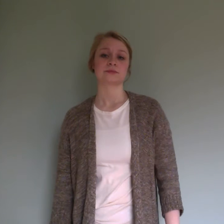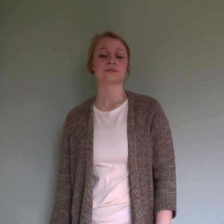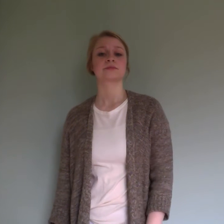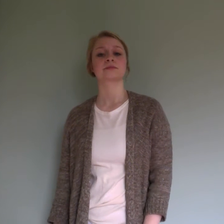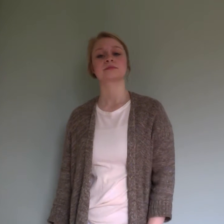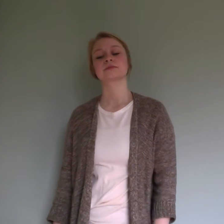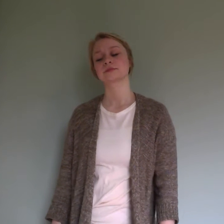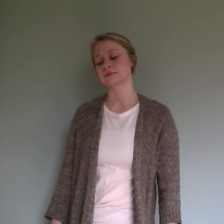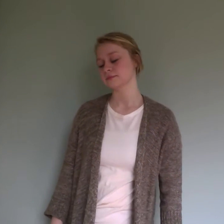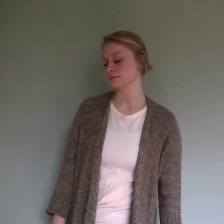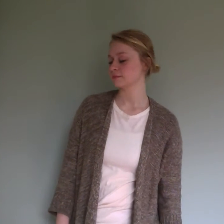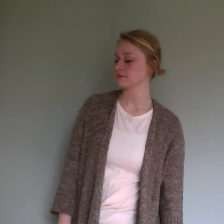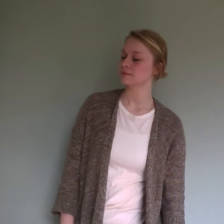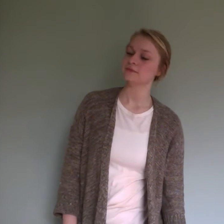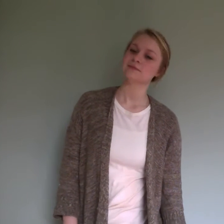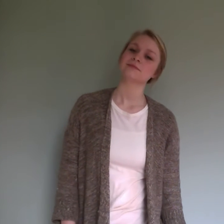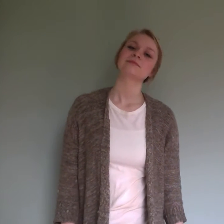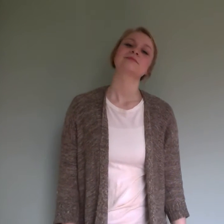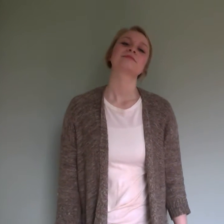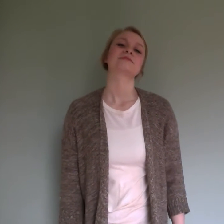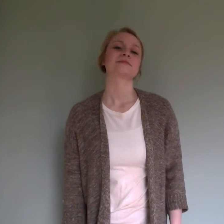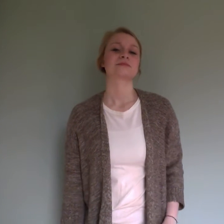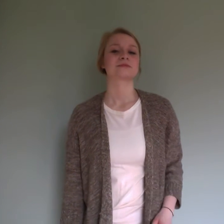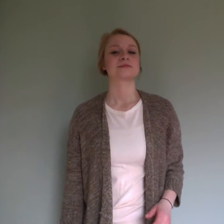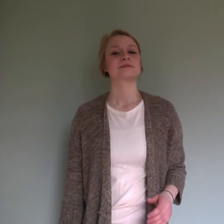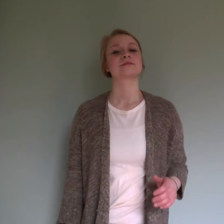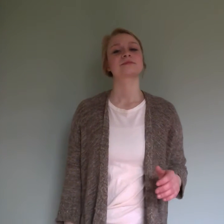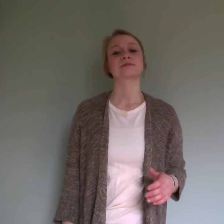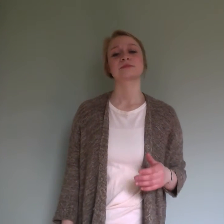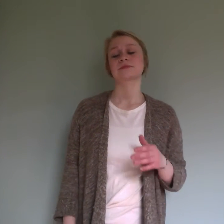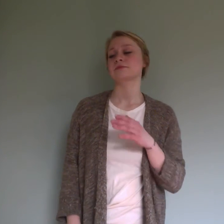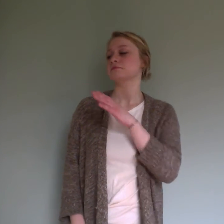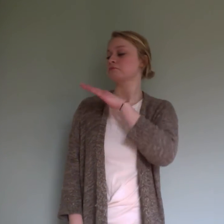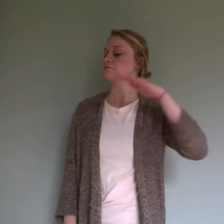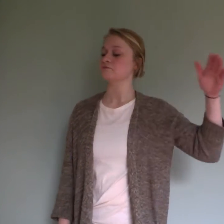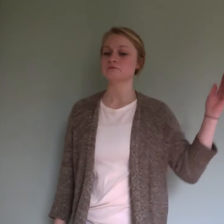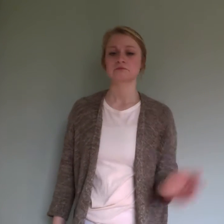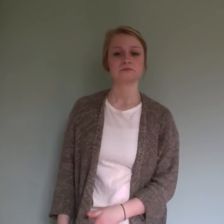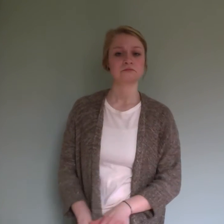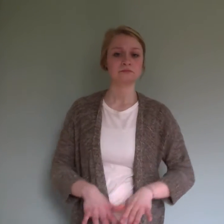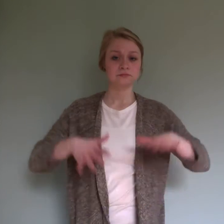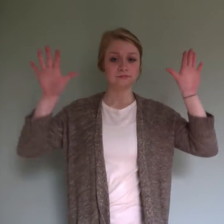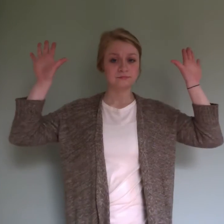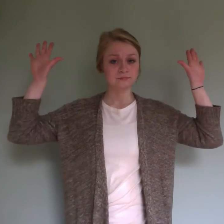when life